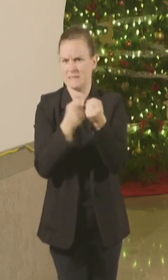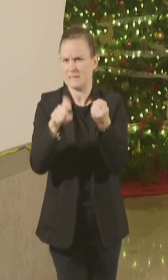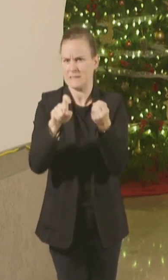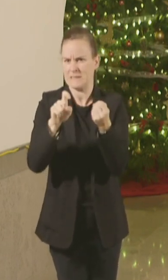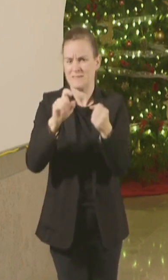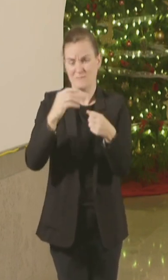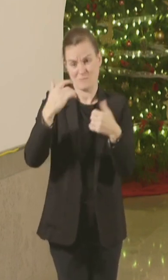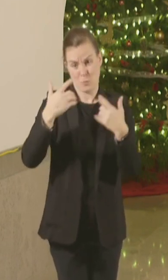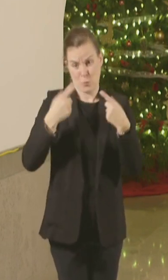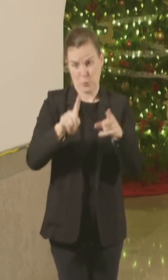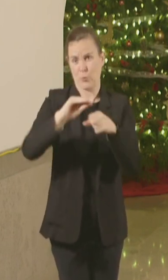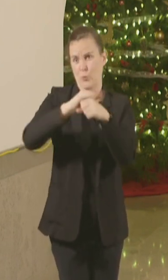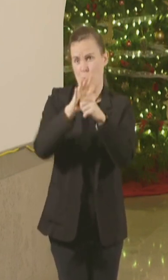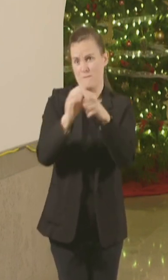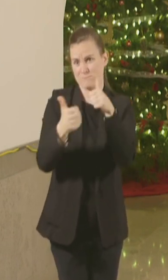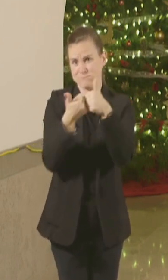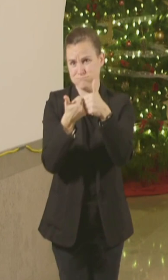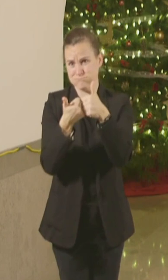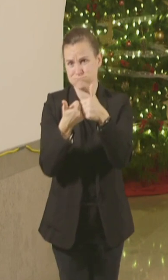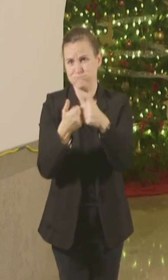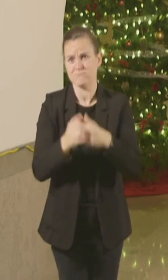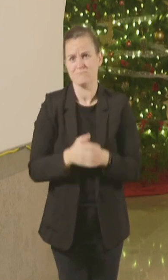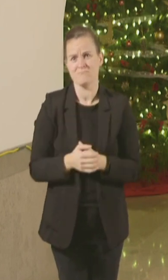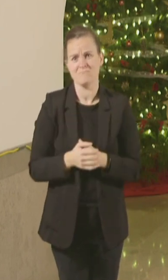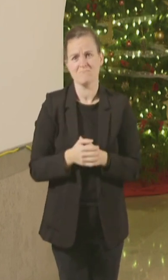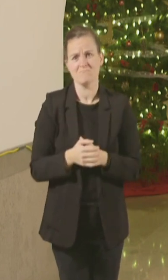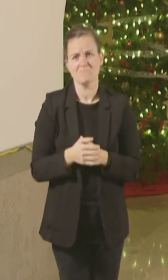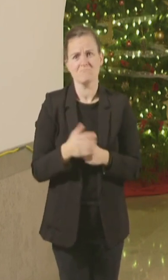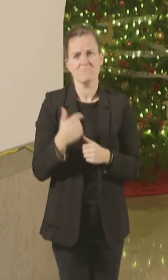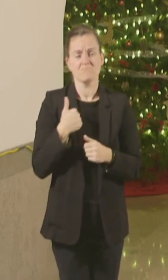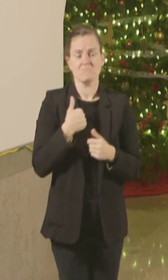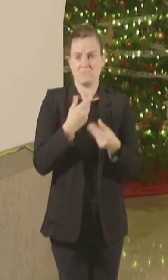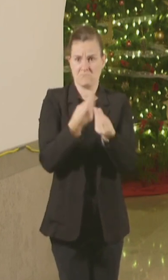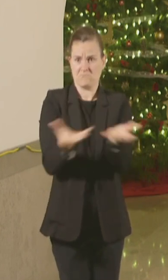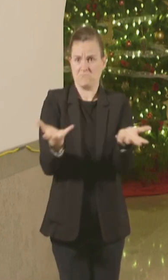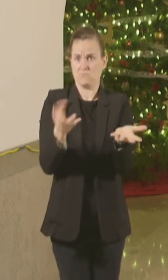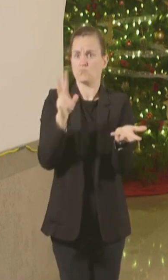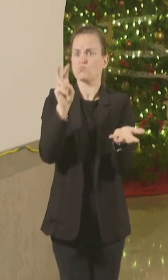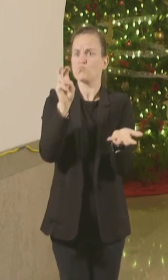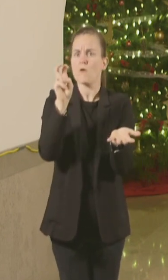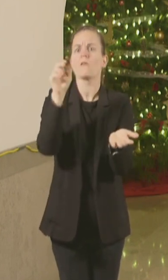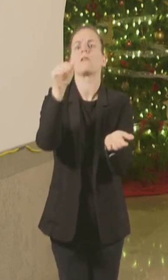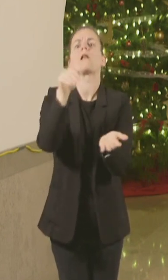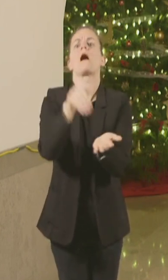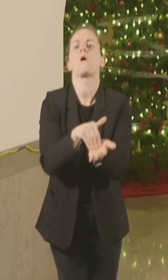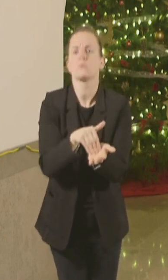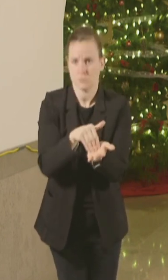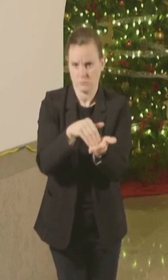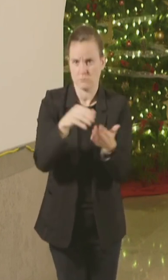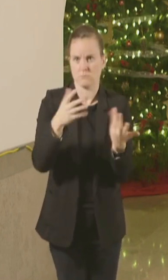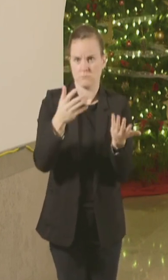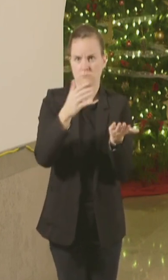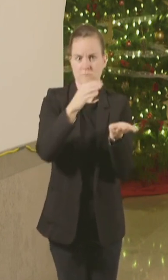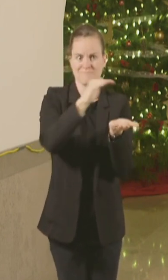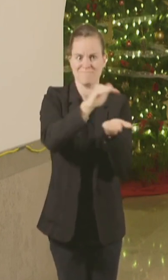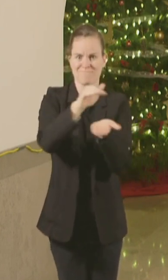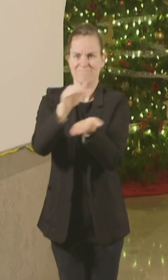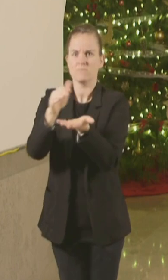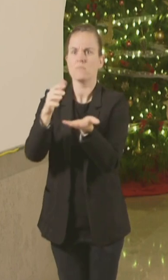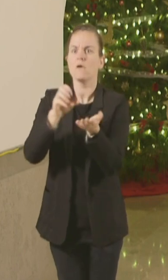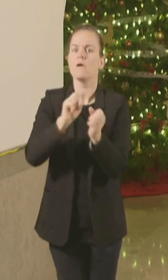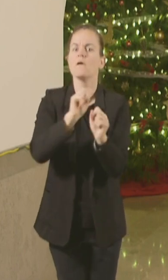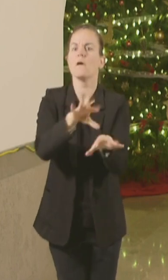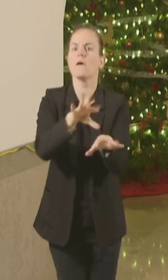We have distributed over 206,000 cases of PPE to health care providers,